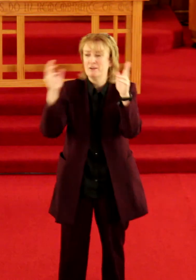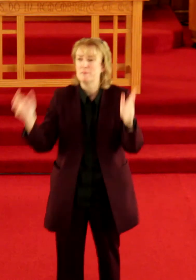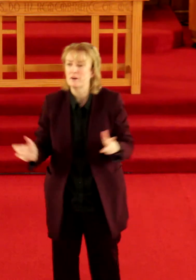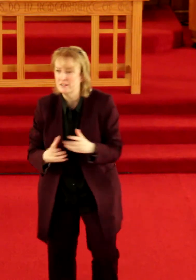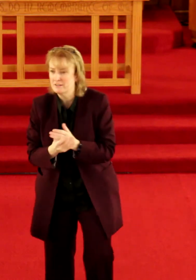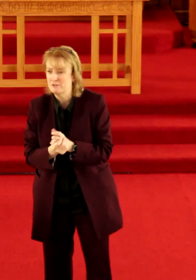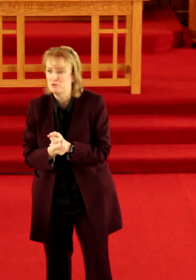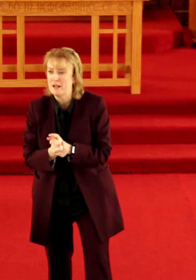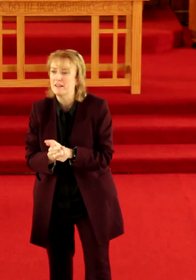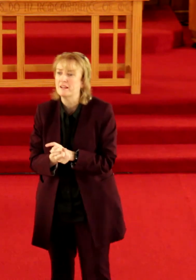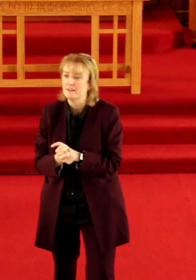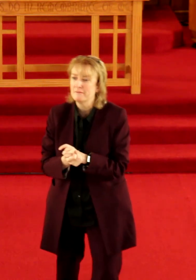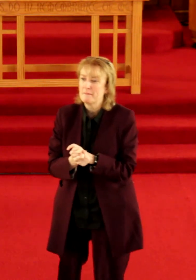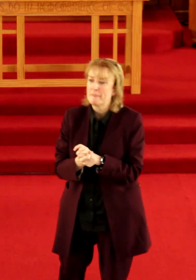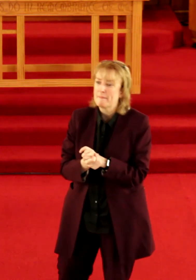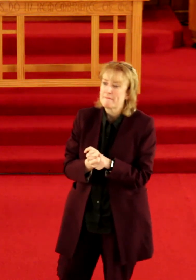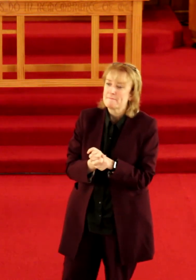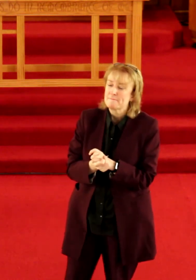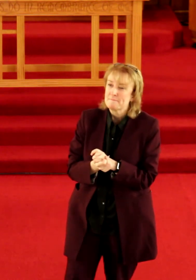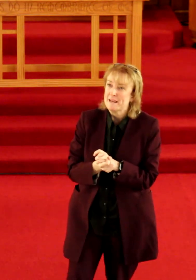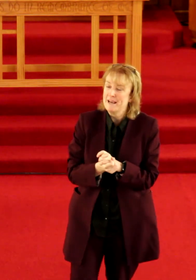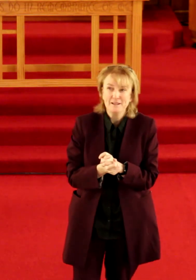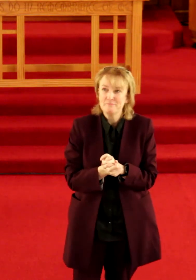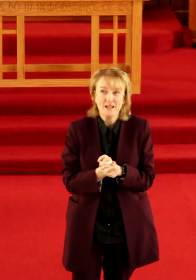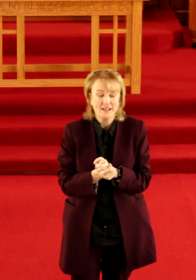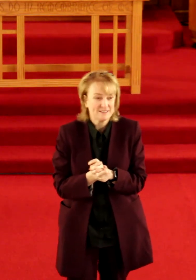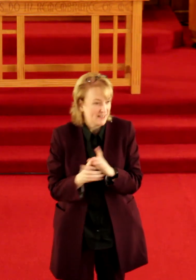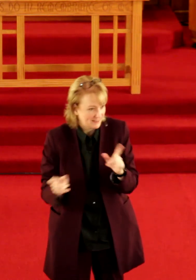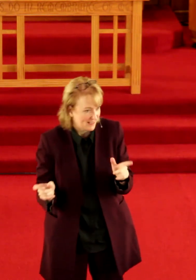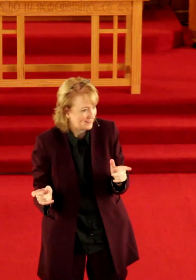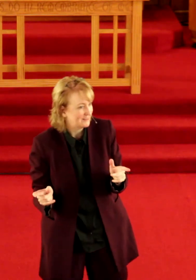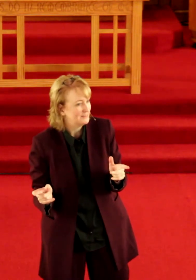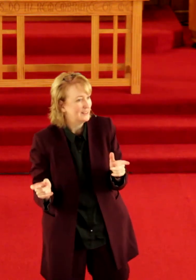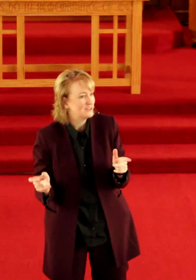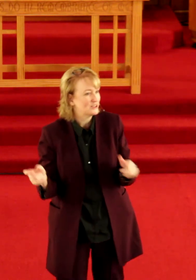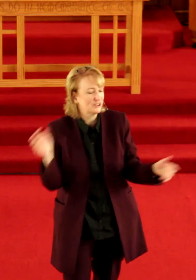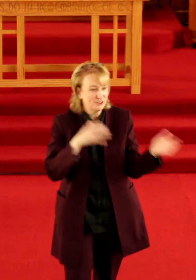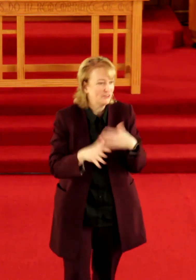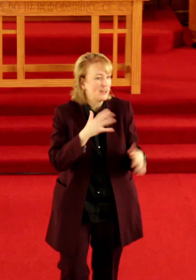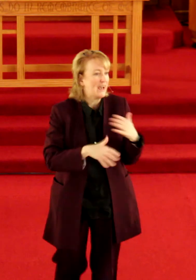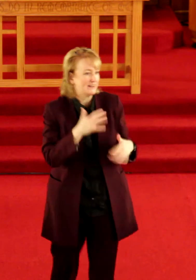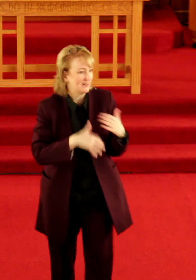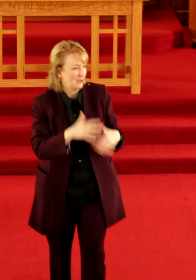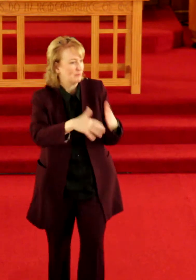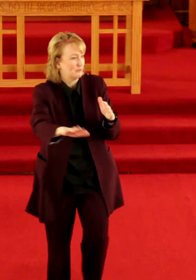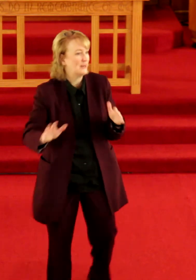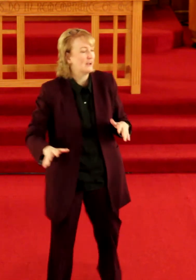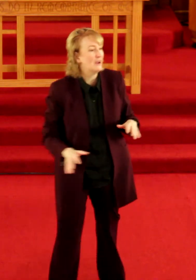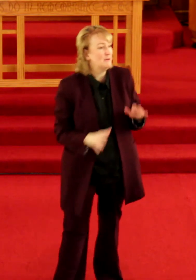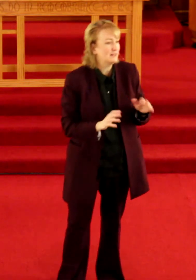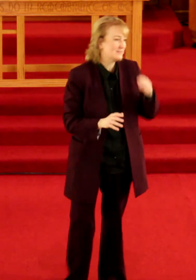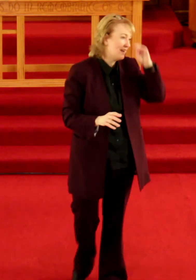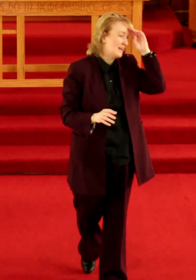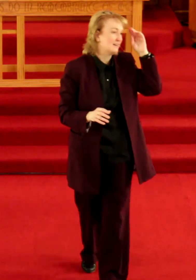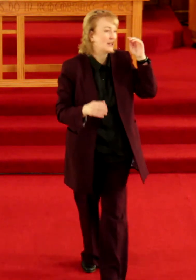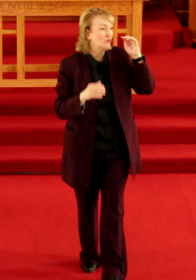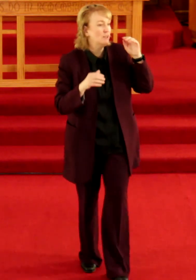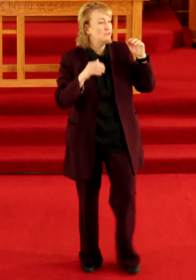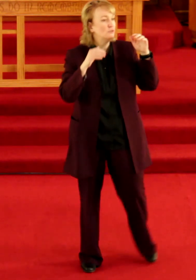up our individuality. I'm not saying that let's just clear that up right now I'm not saying that you need to